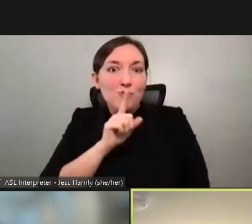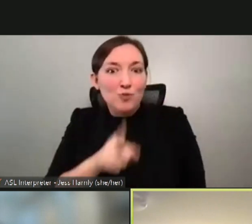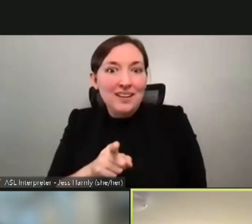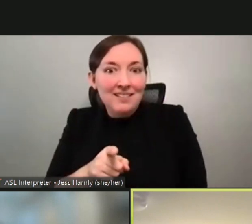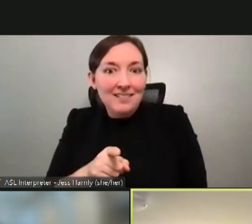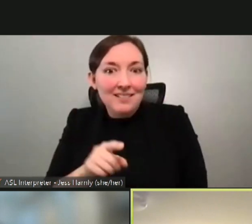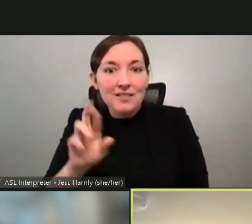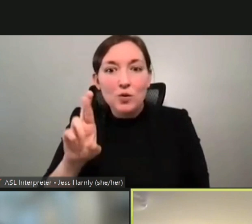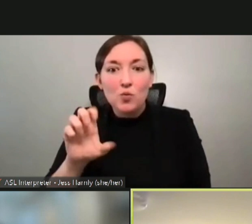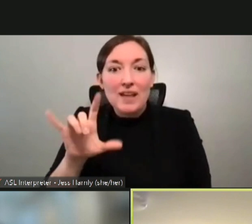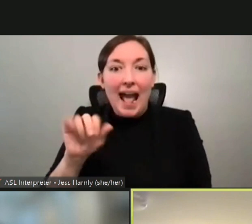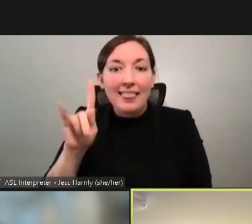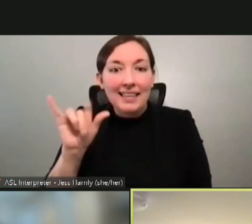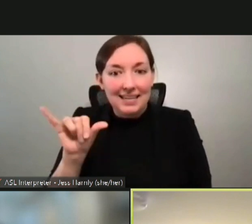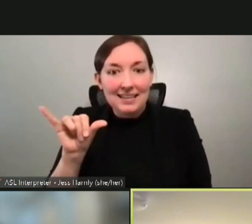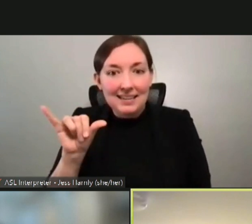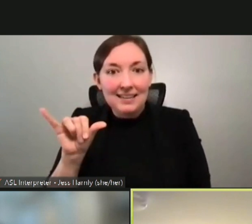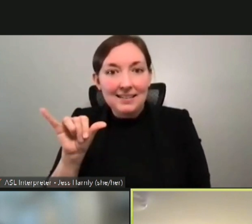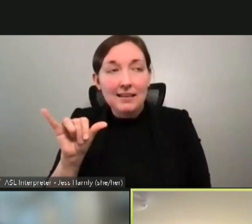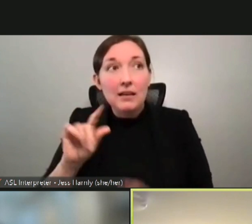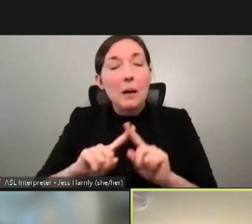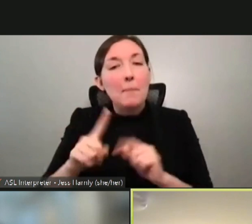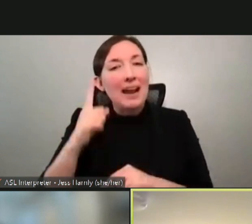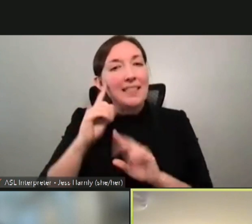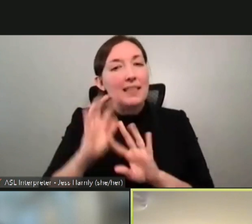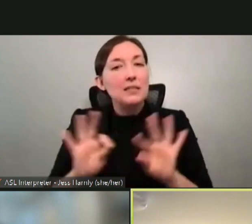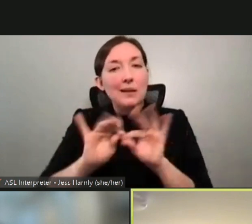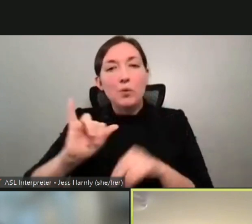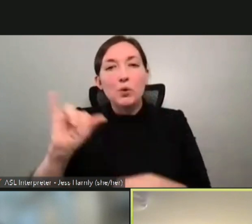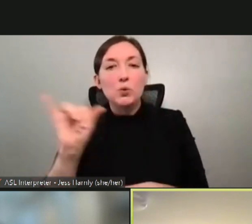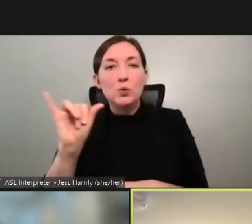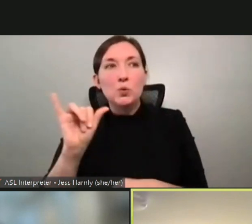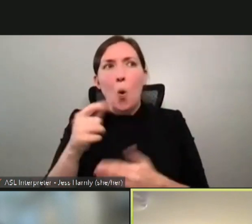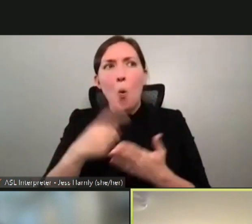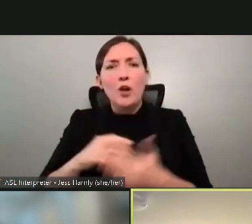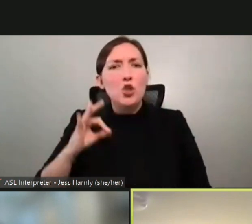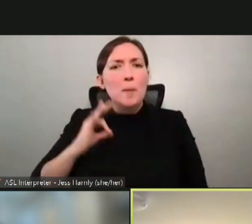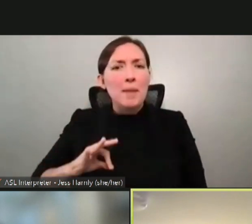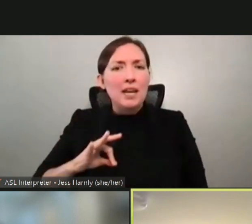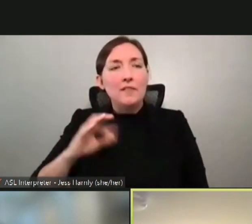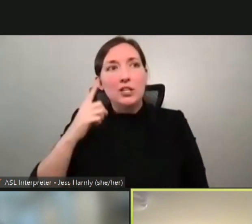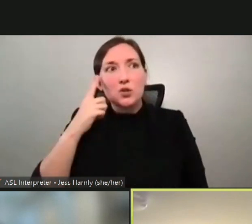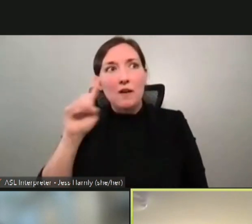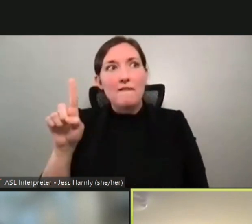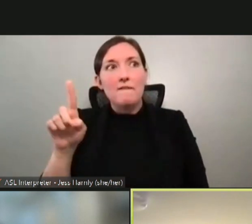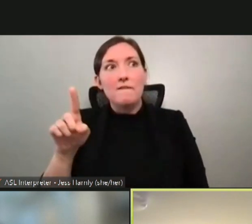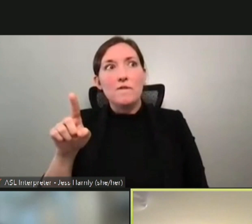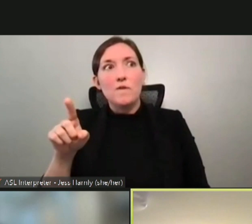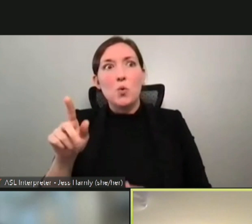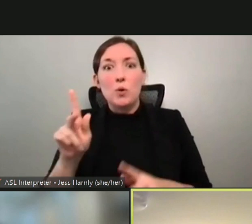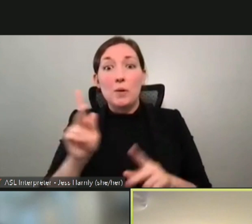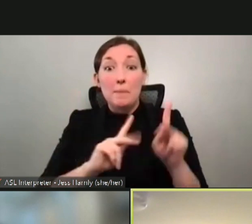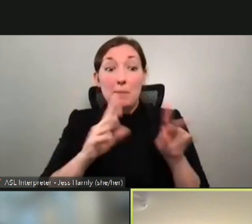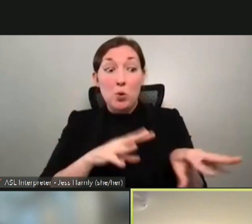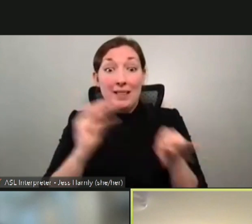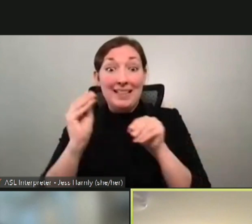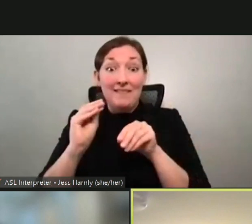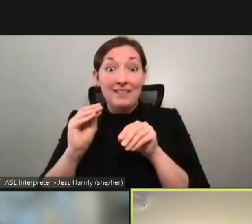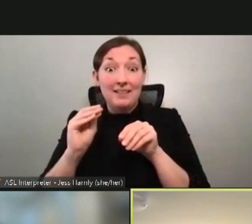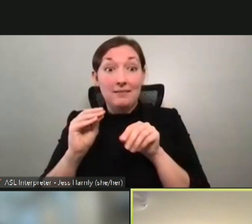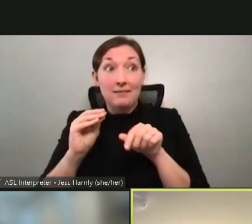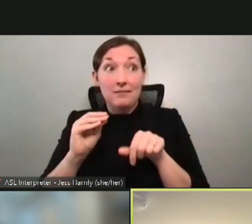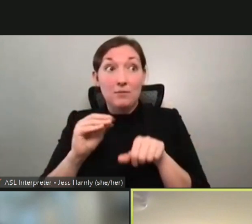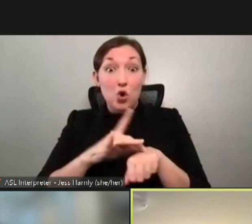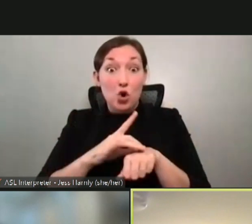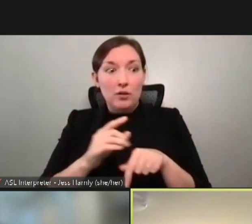at the same time, I also think it's super important. Like what, what are the benefits we're bringing to people living on earth right now? And I think,